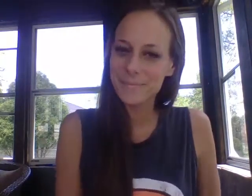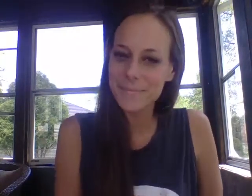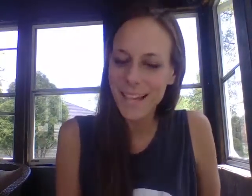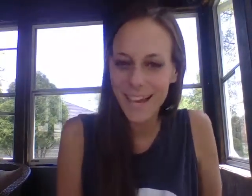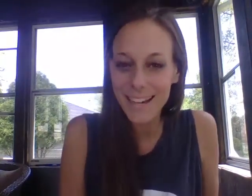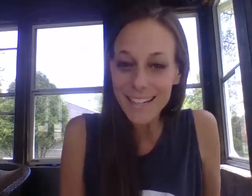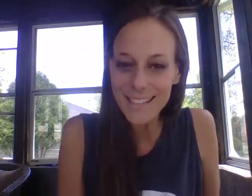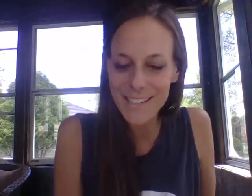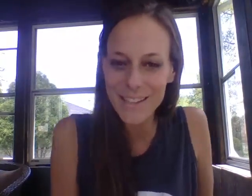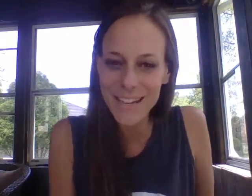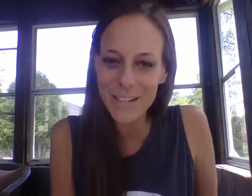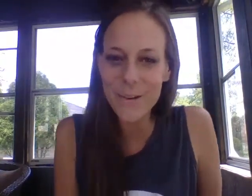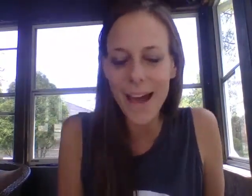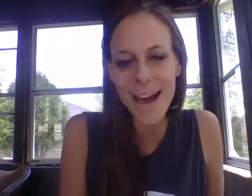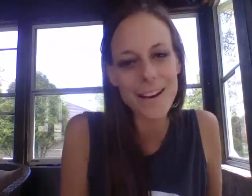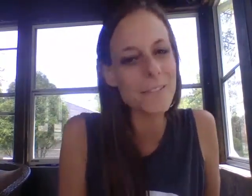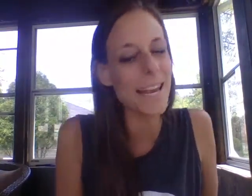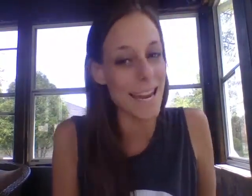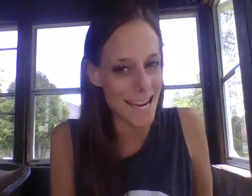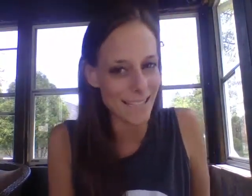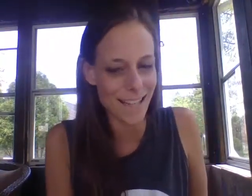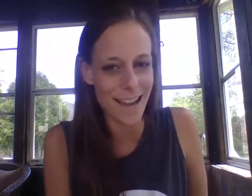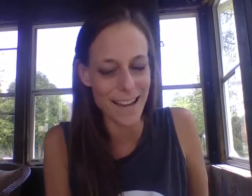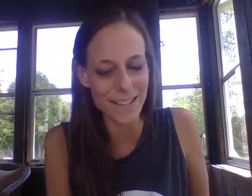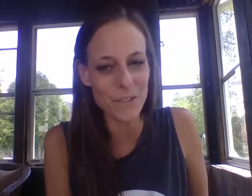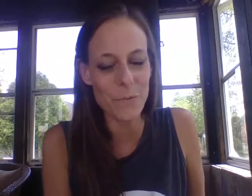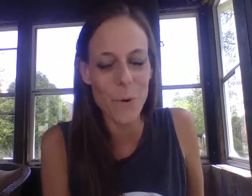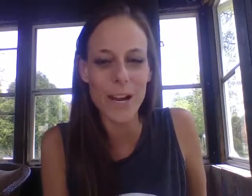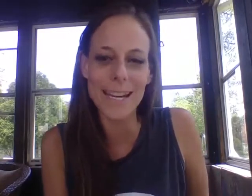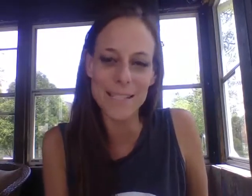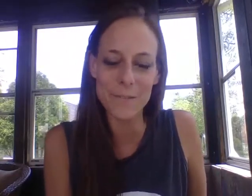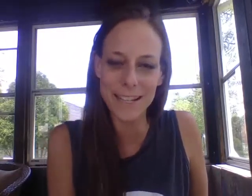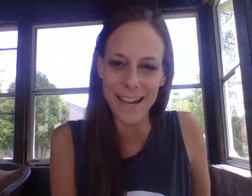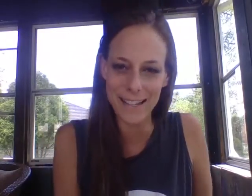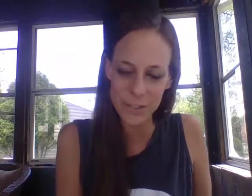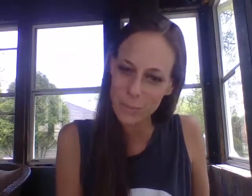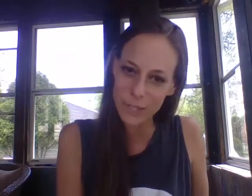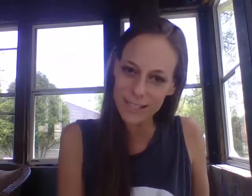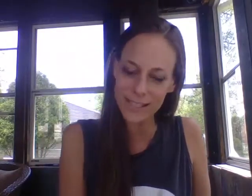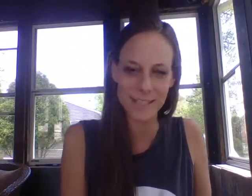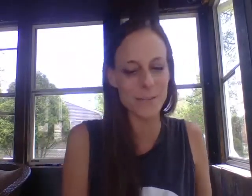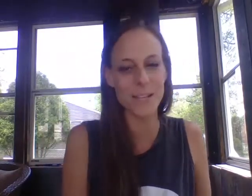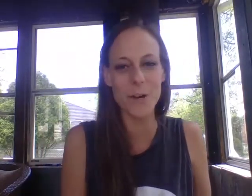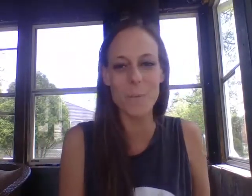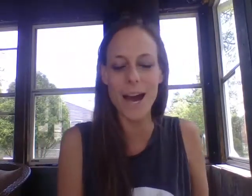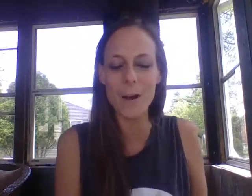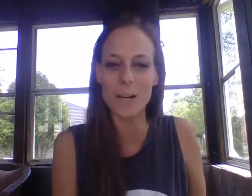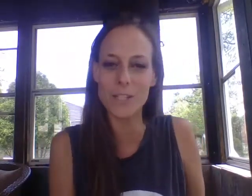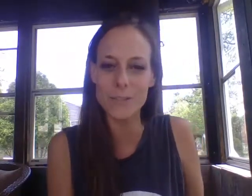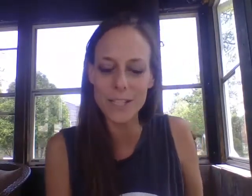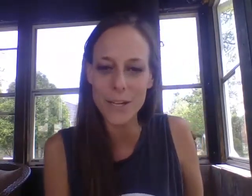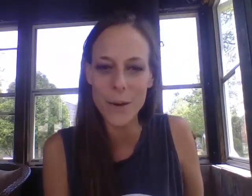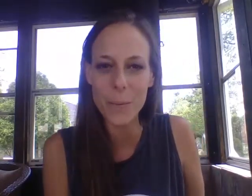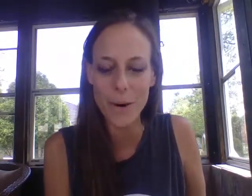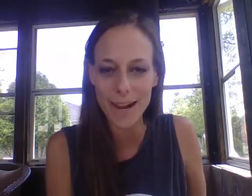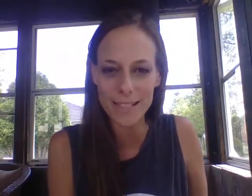all right so there you have eight signs for eight different kind of sports you can go back watch the video practice